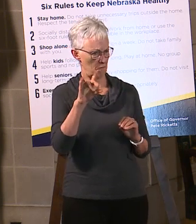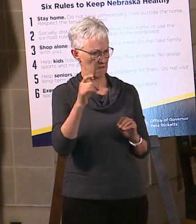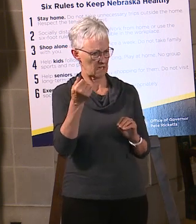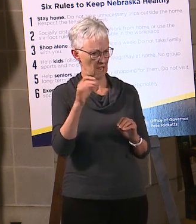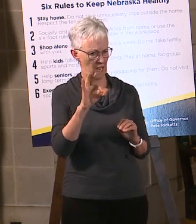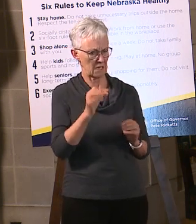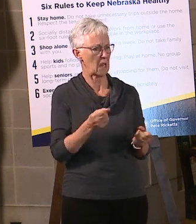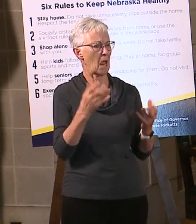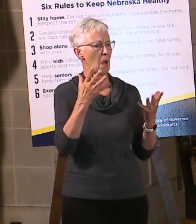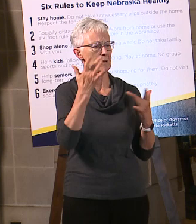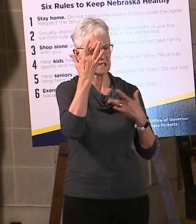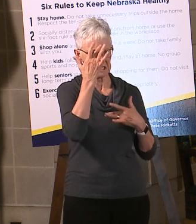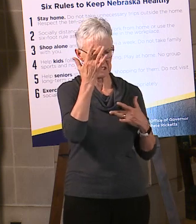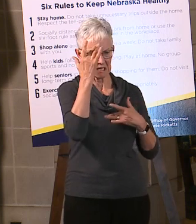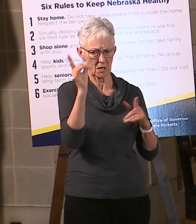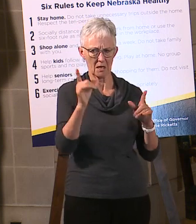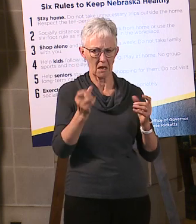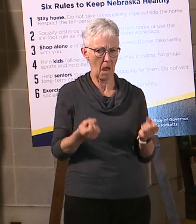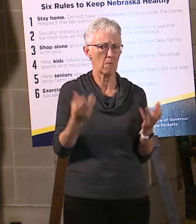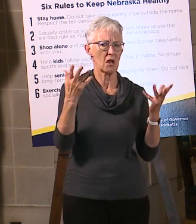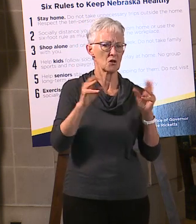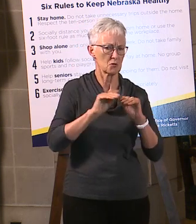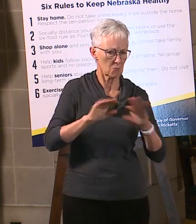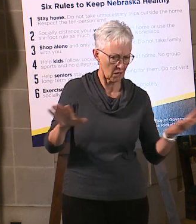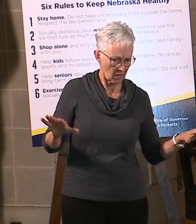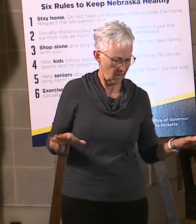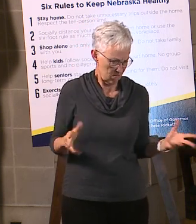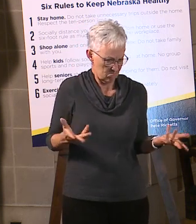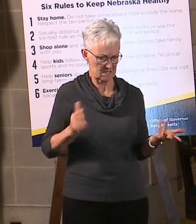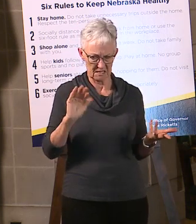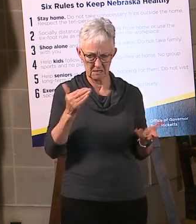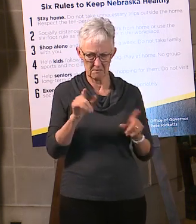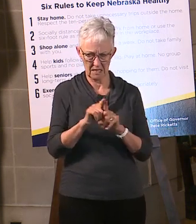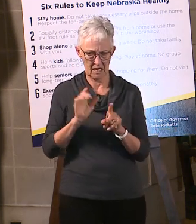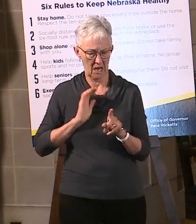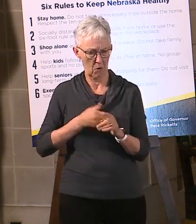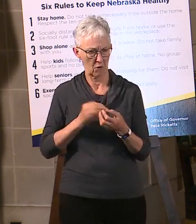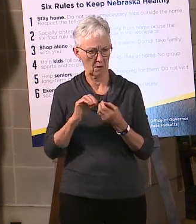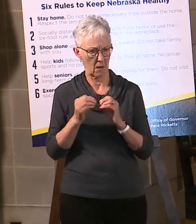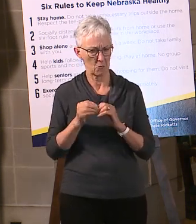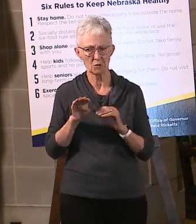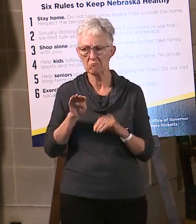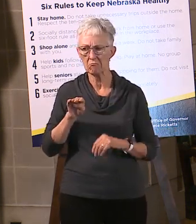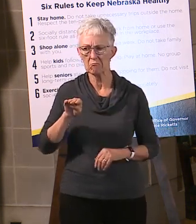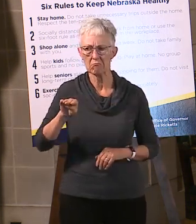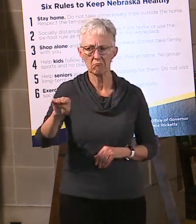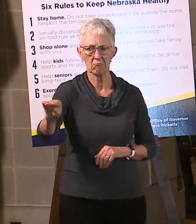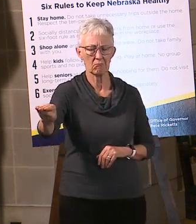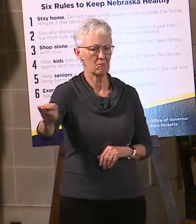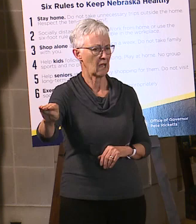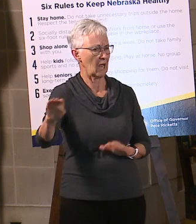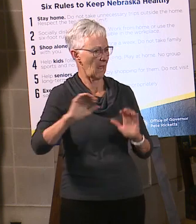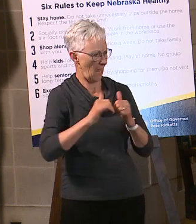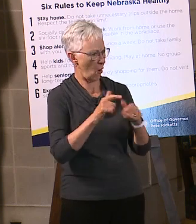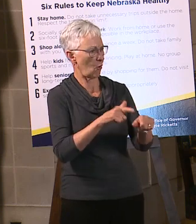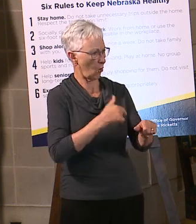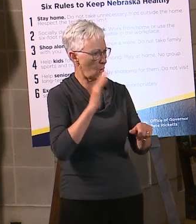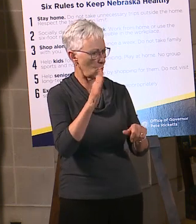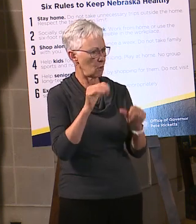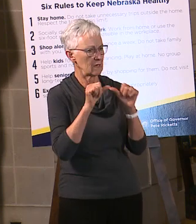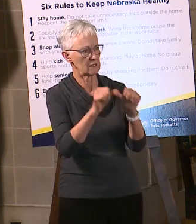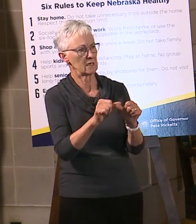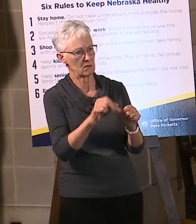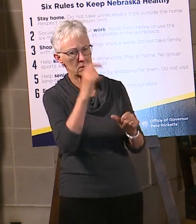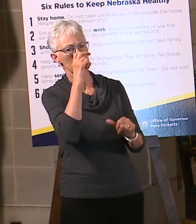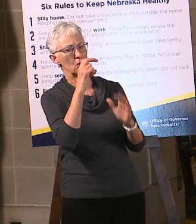of flattening the curve, and how much longer will we have restrictions in place that are going to be impacting small businesses? So again, what we want to do